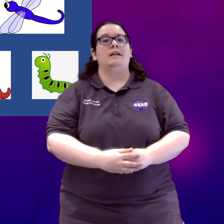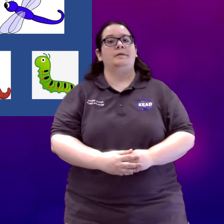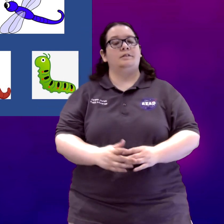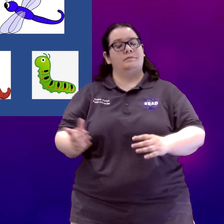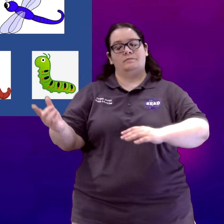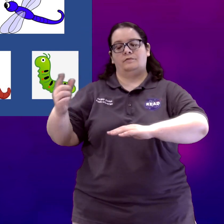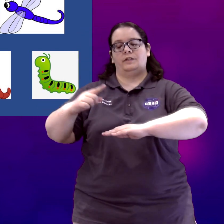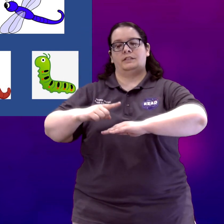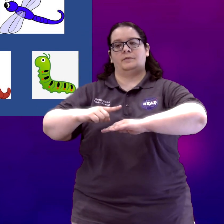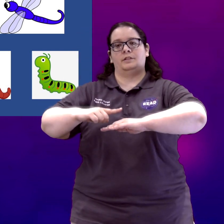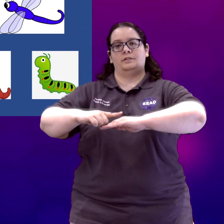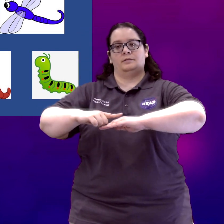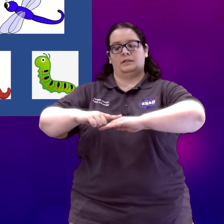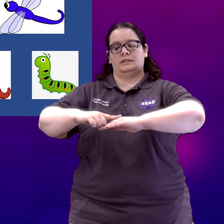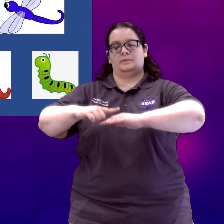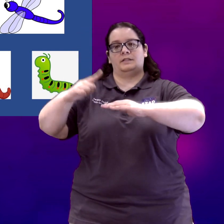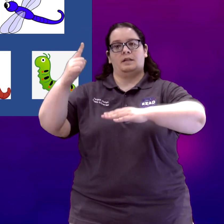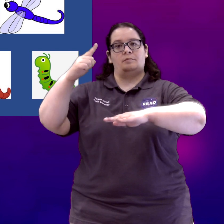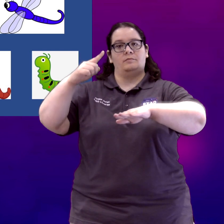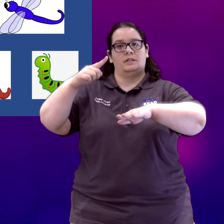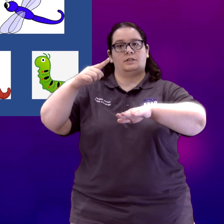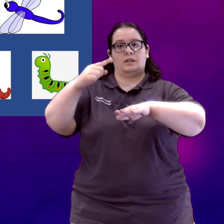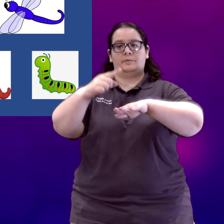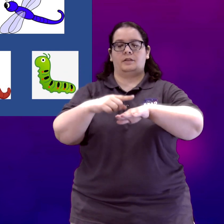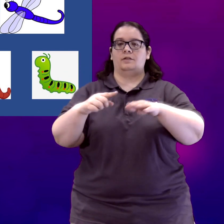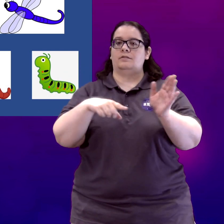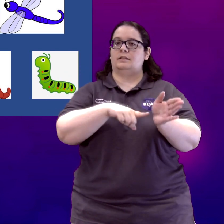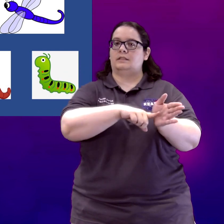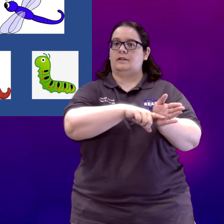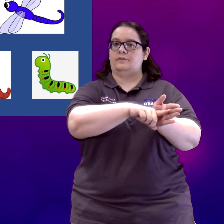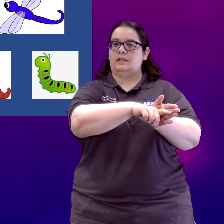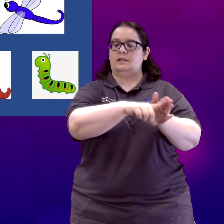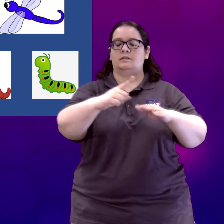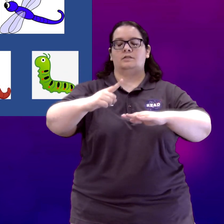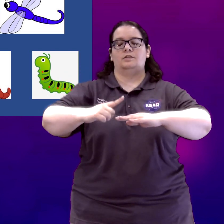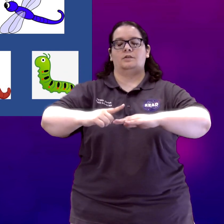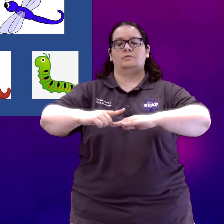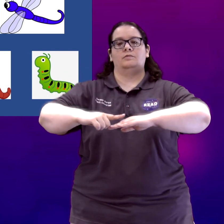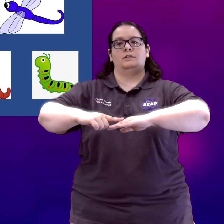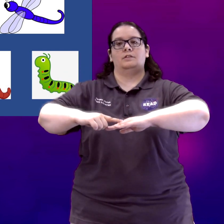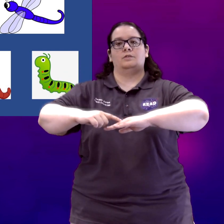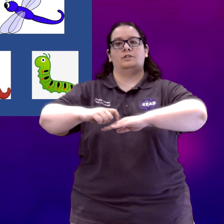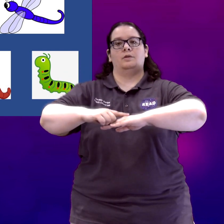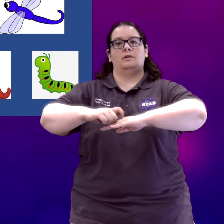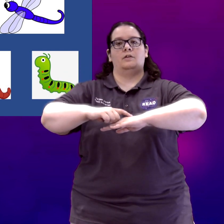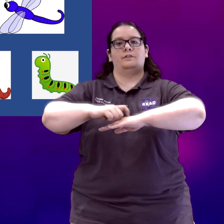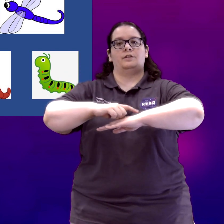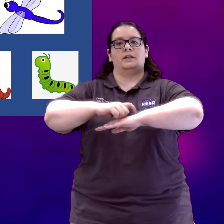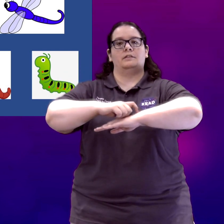Caterpillar. Very similar except this time it's on top of the earth instead of in it, so it's going to go over your hand,